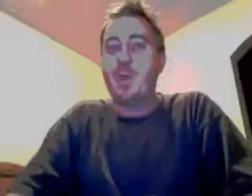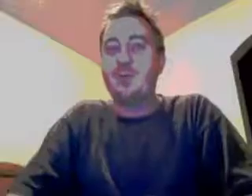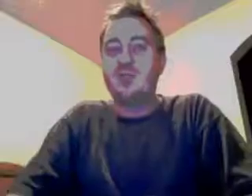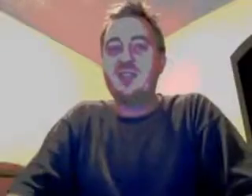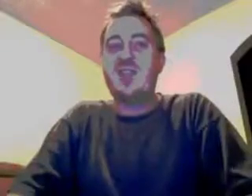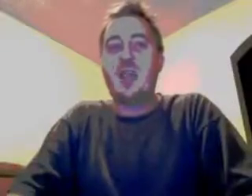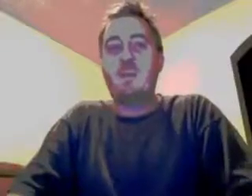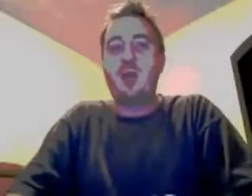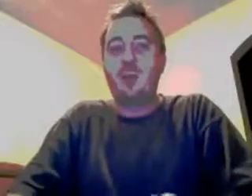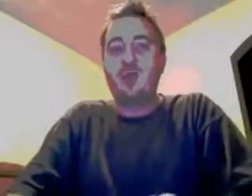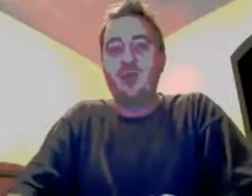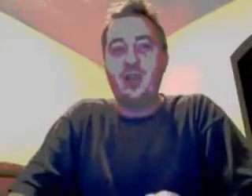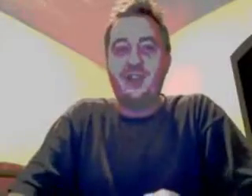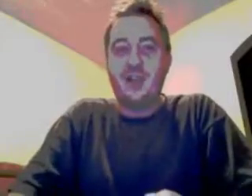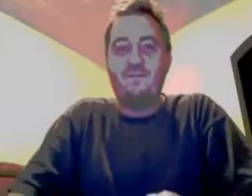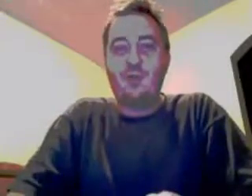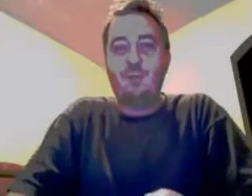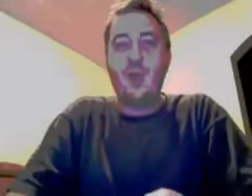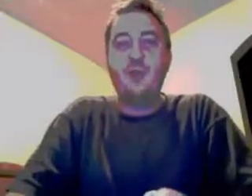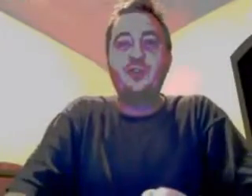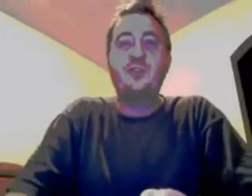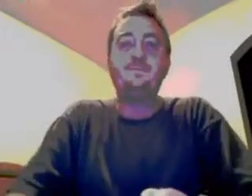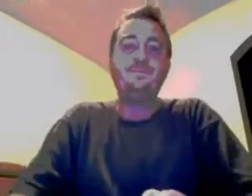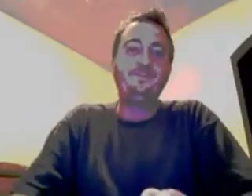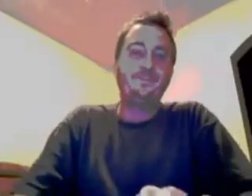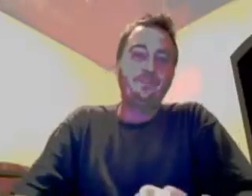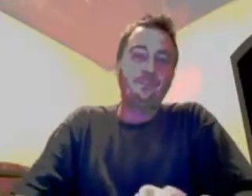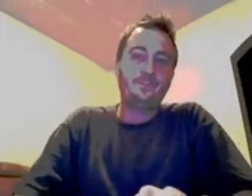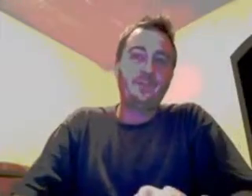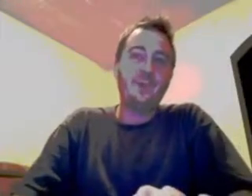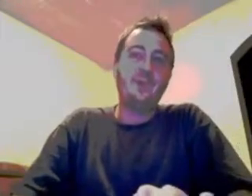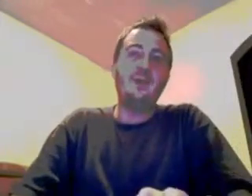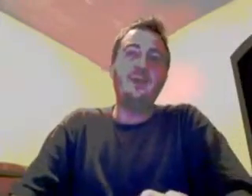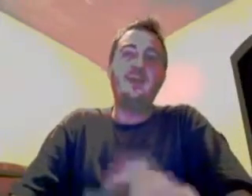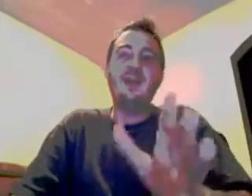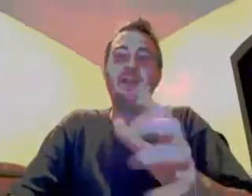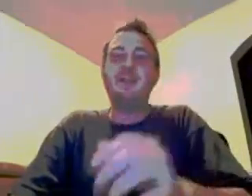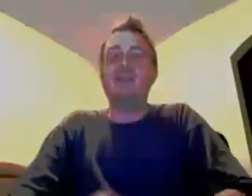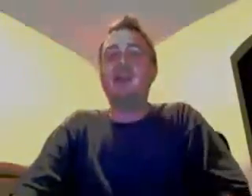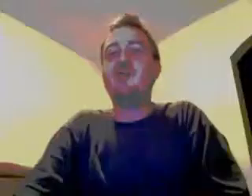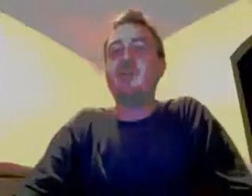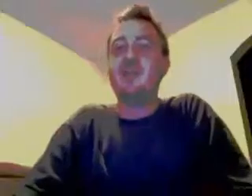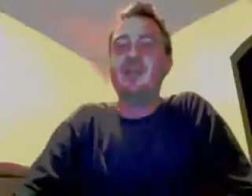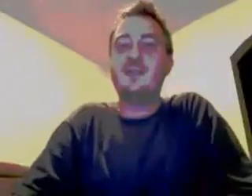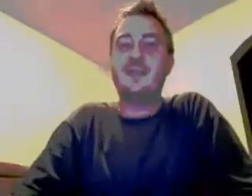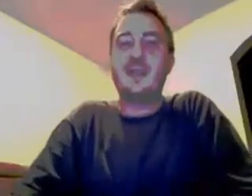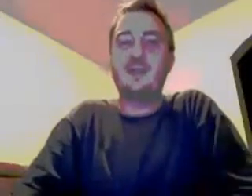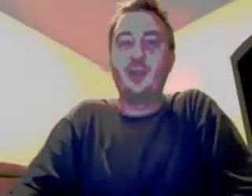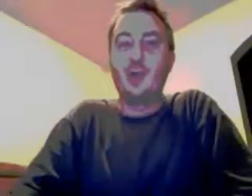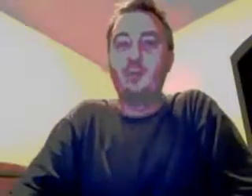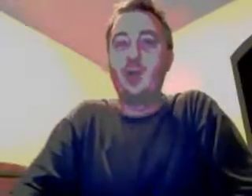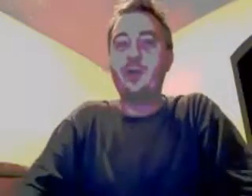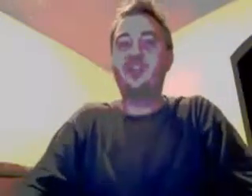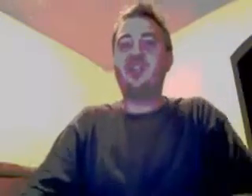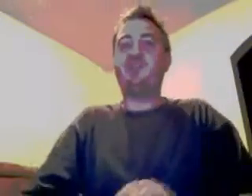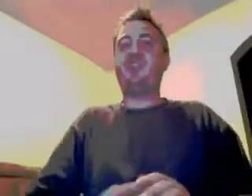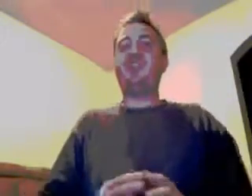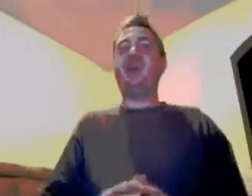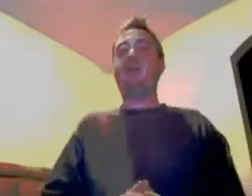Post, the damn liberal Denver Post, they characterized Kennedy's attack as a low blow, a cheap shot.